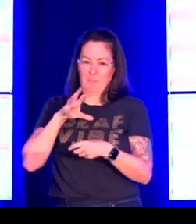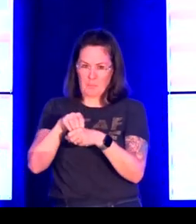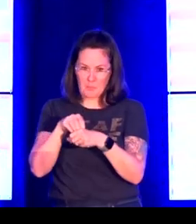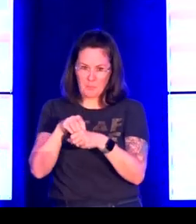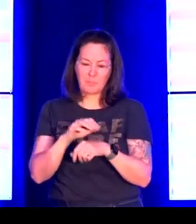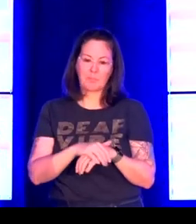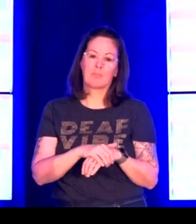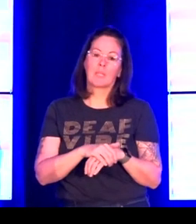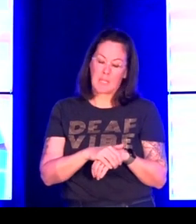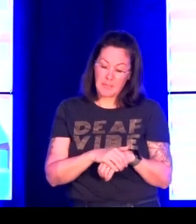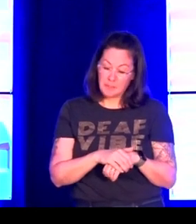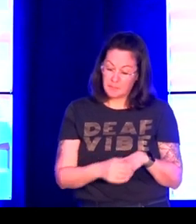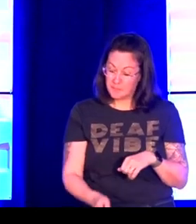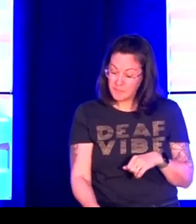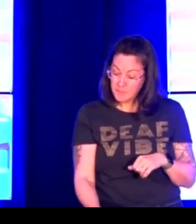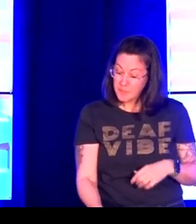Verbs in ASL.